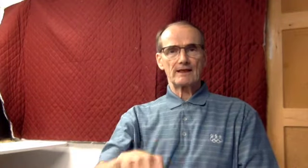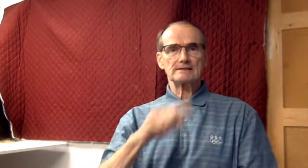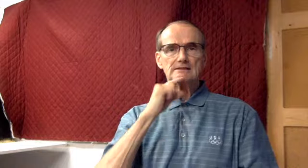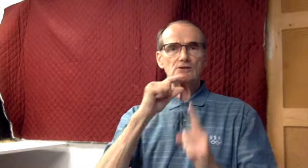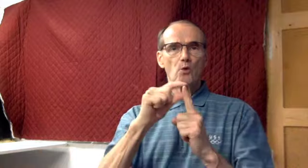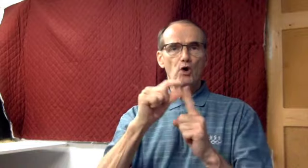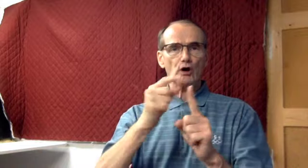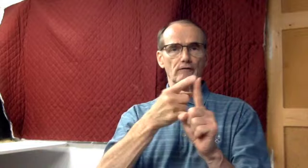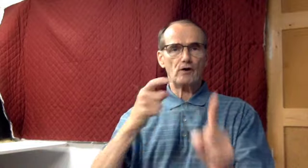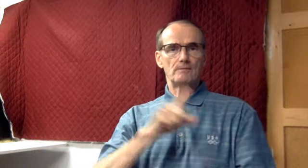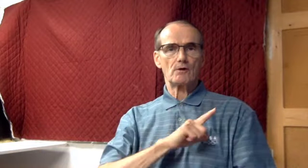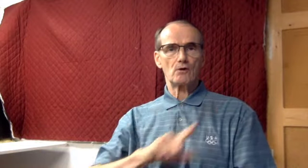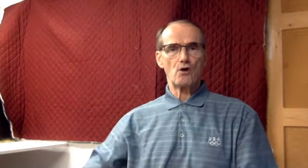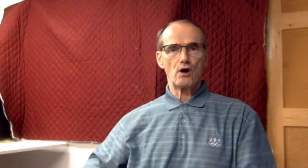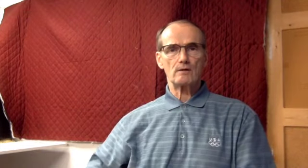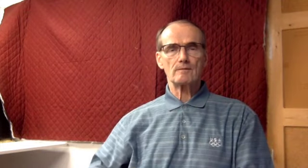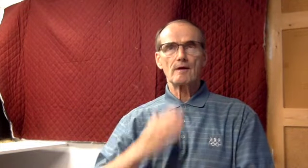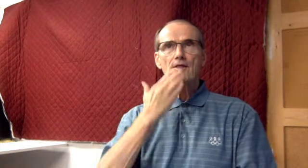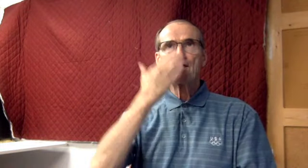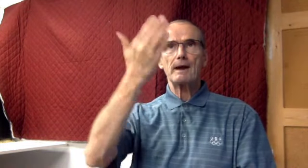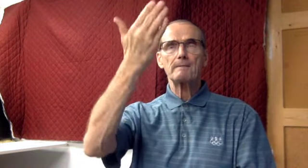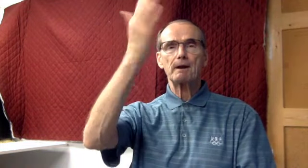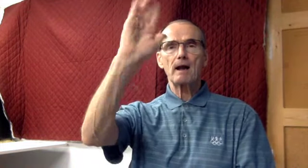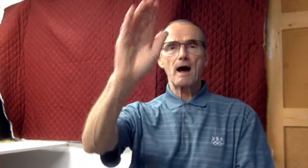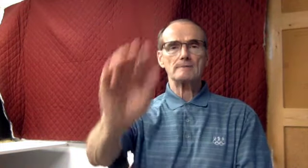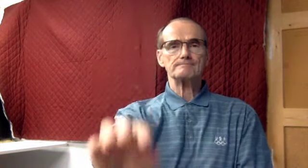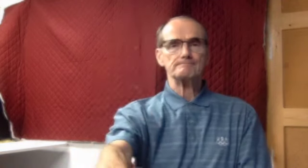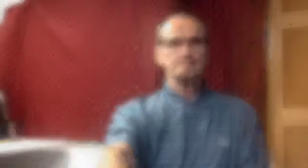The Word of the Lord. Thanks be to God.